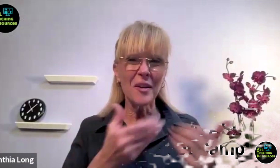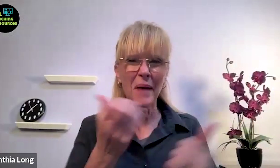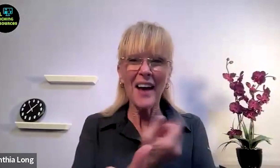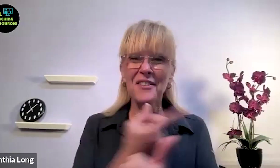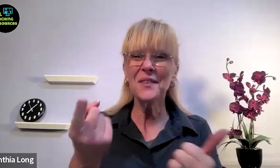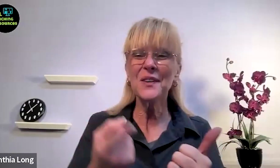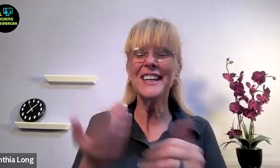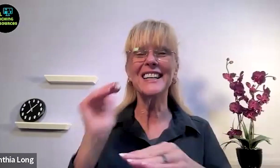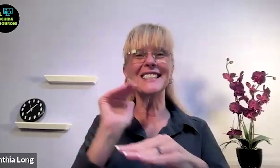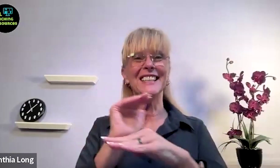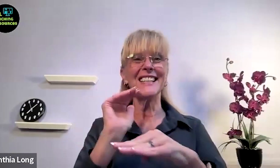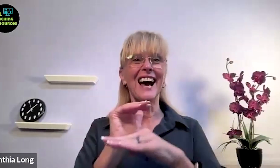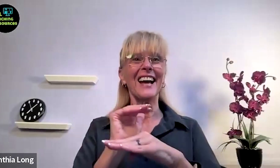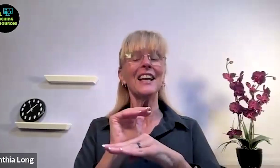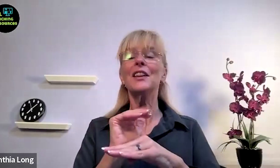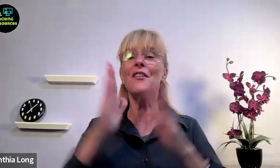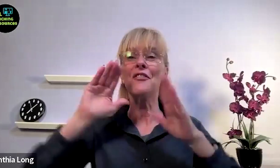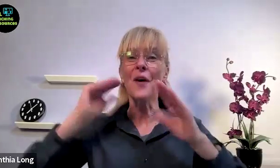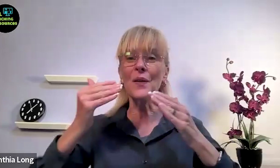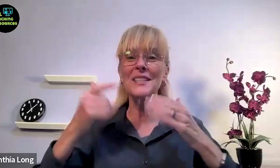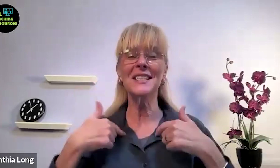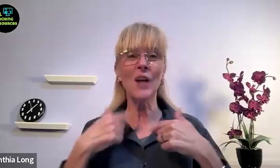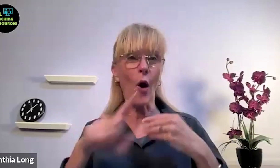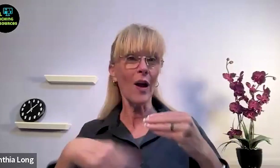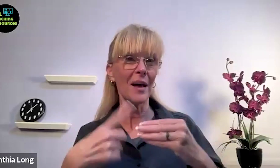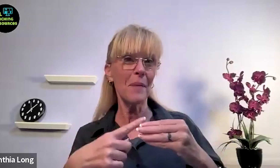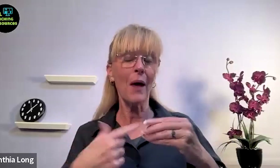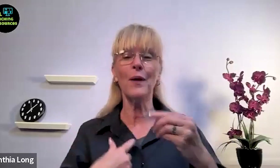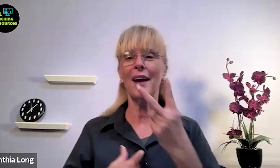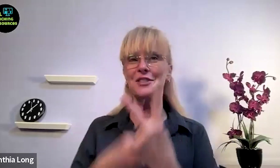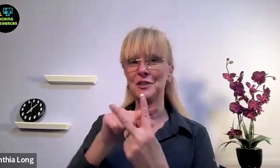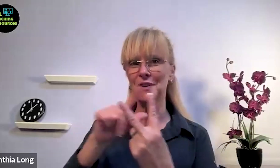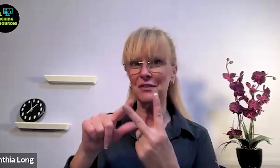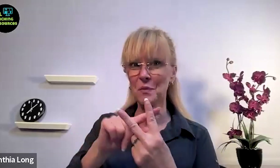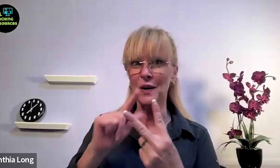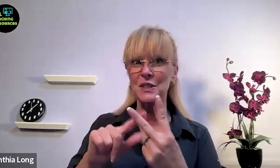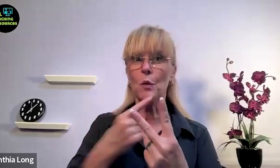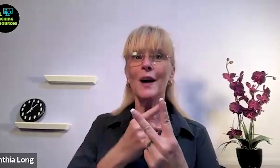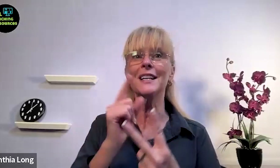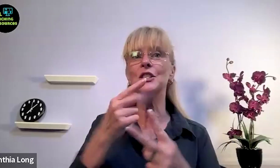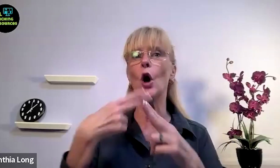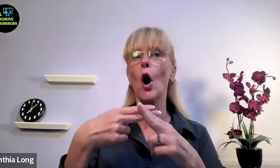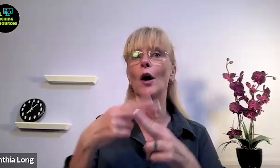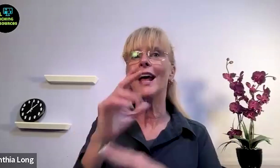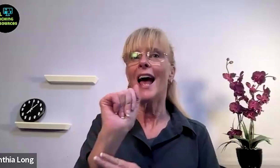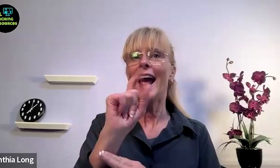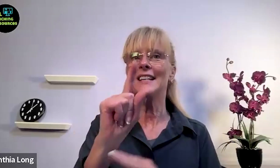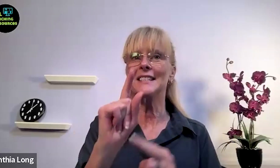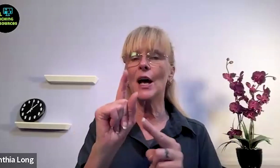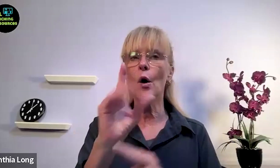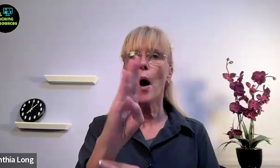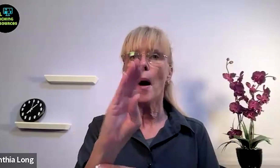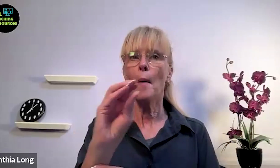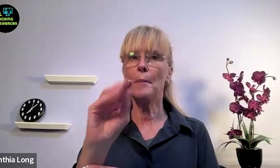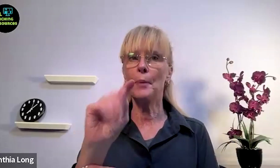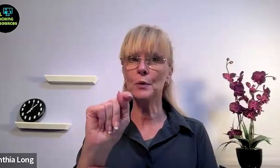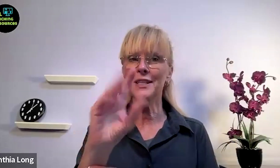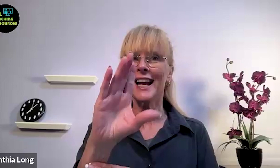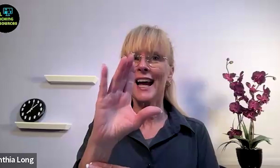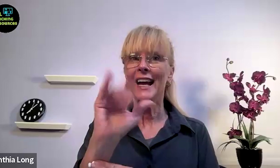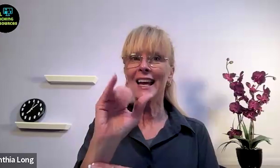Welcome everyone. Tonight the focus is all about we have two different ones. One is called ASL